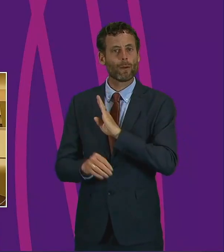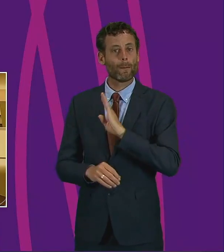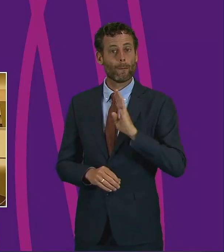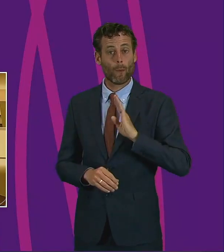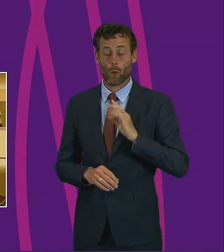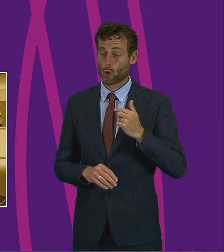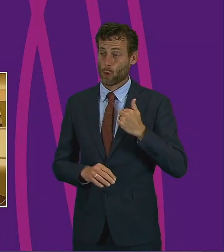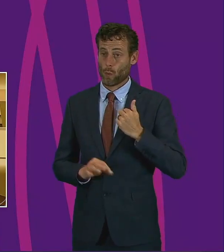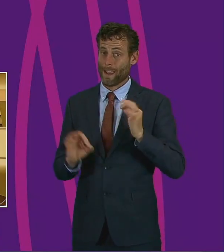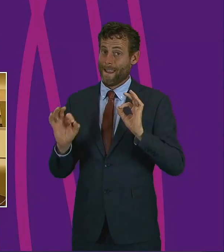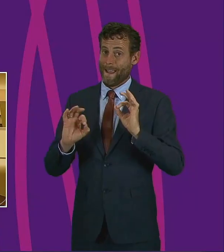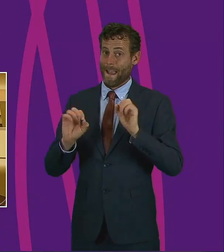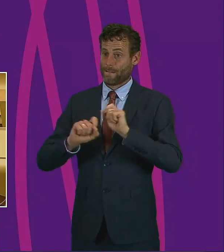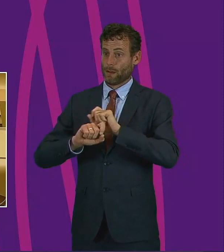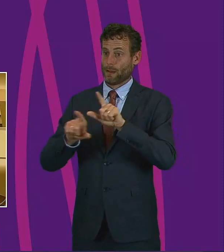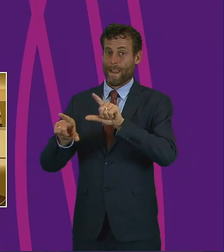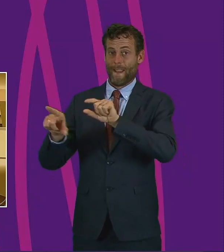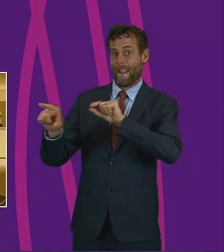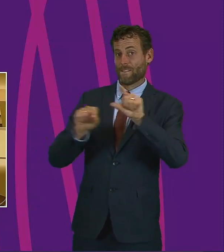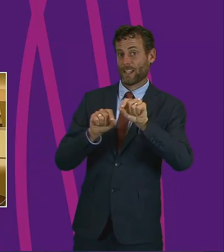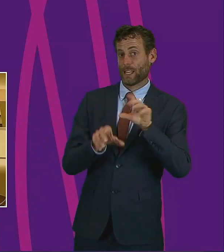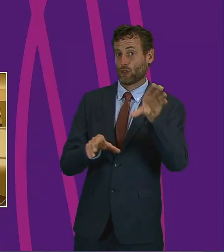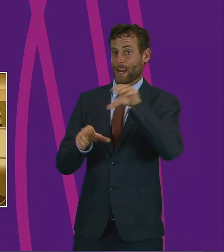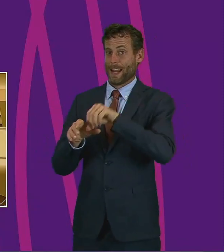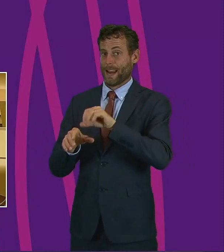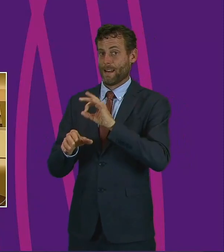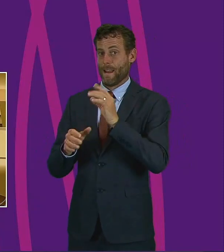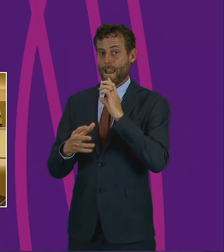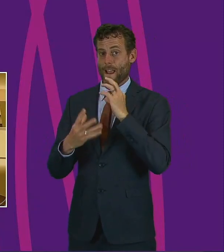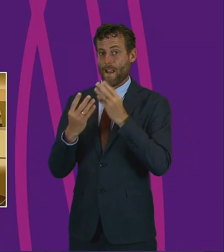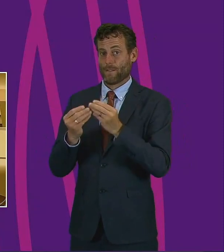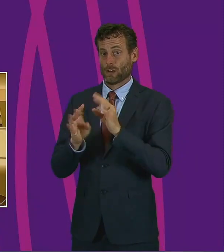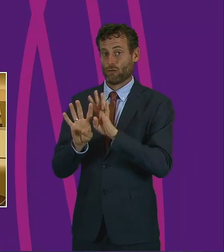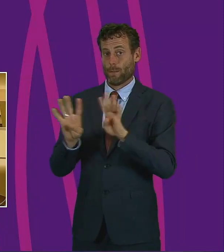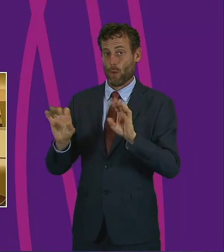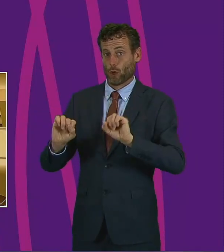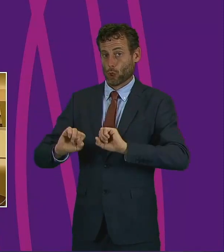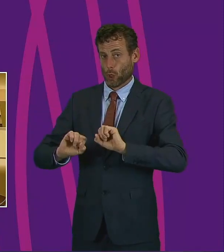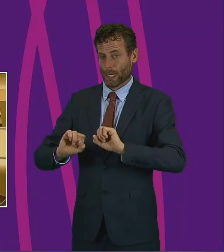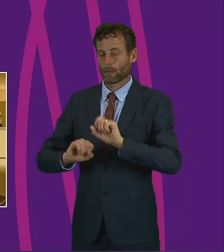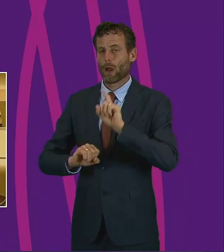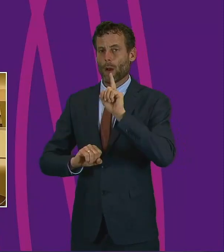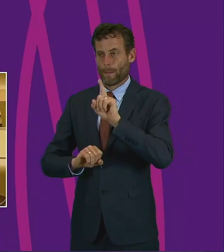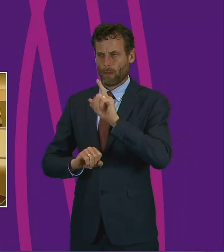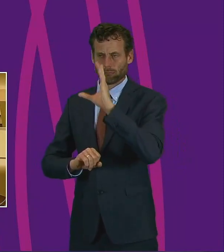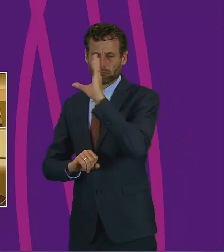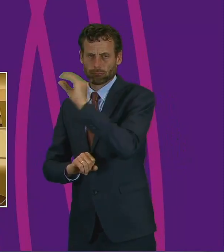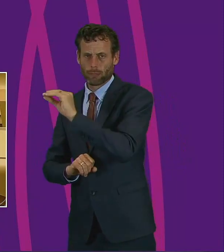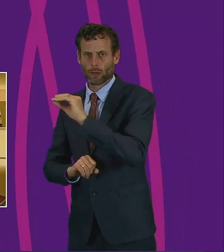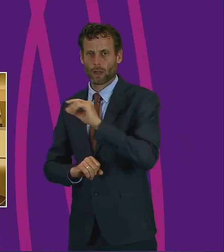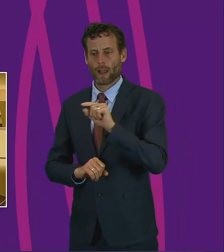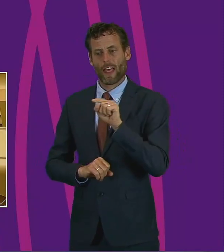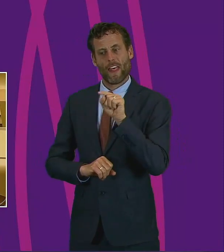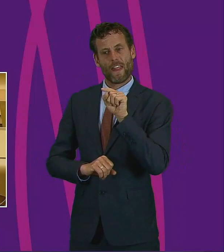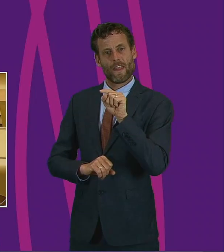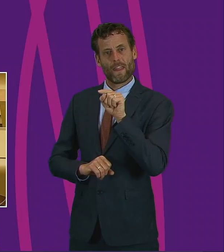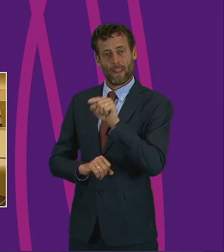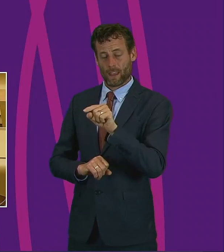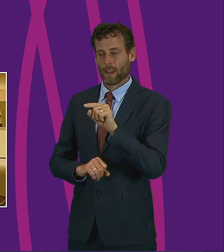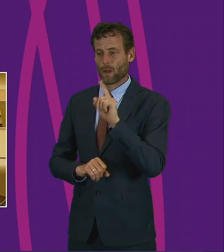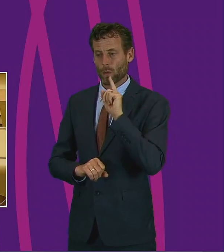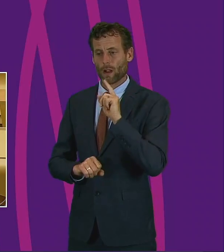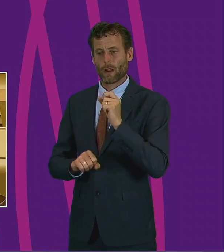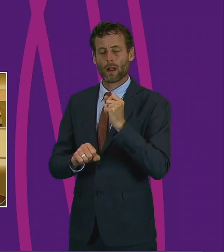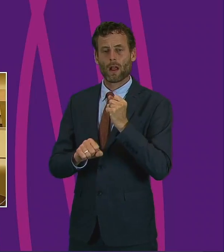sent out all the invitations for the advisory boards as yet, but I would confirm that Tressa Burke from the Glasgow